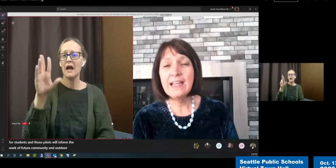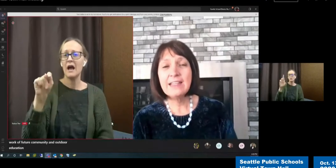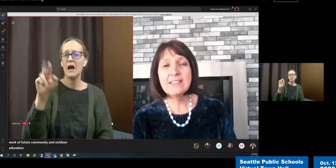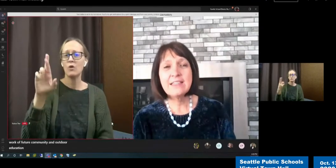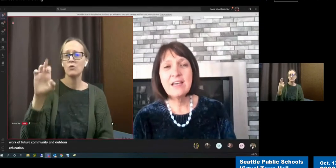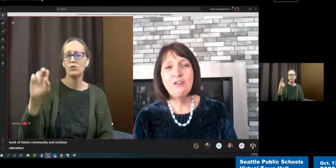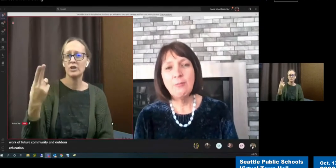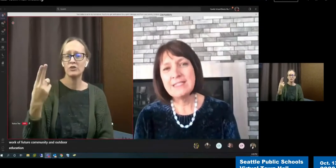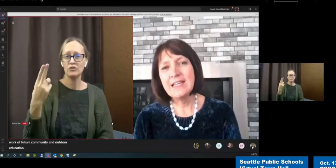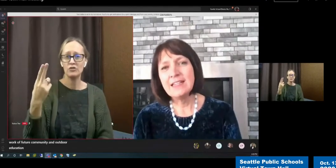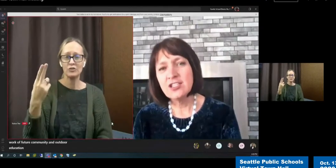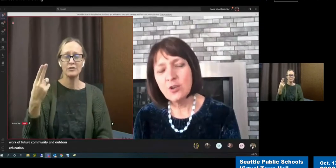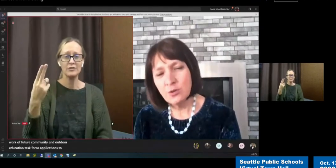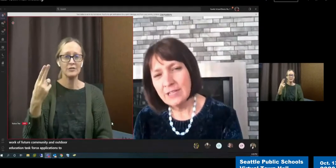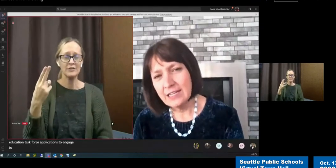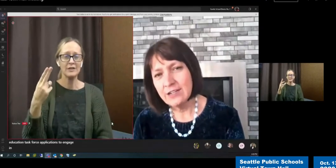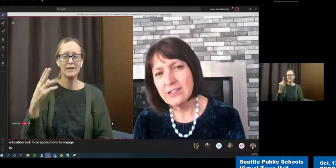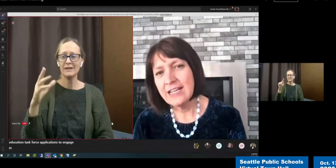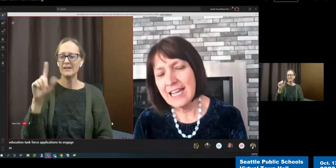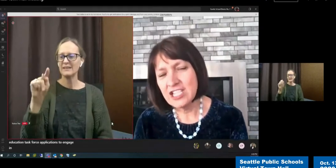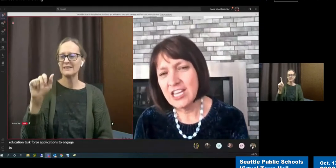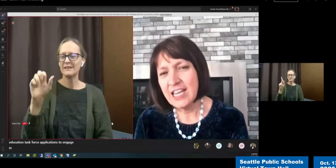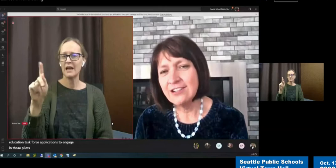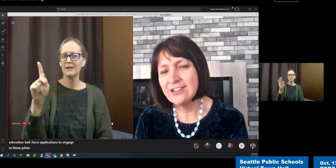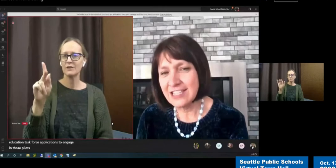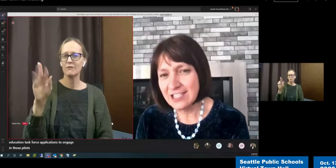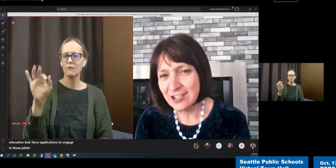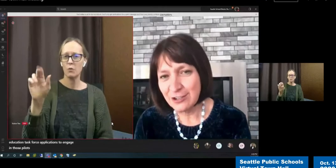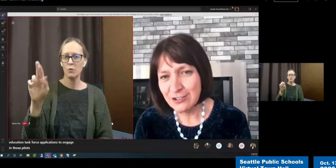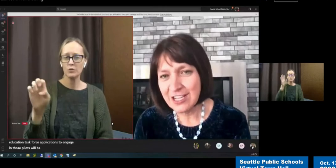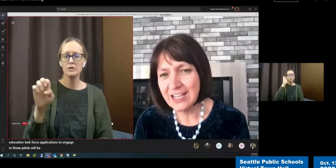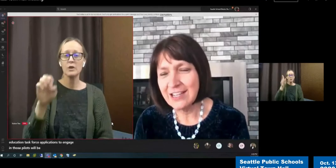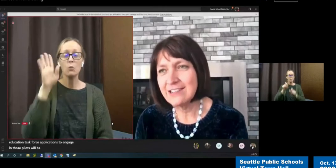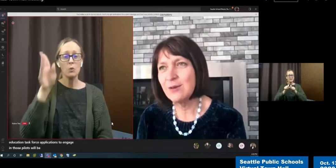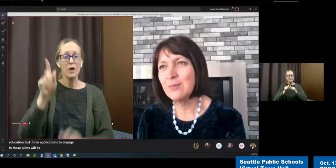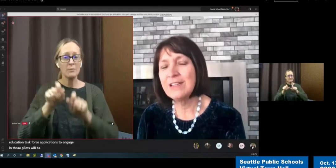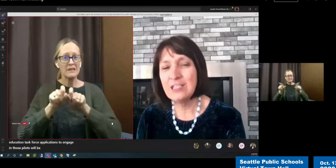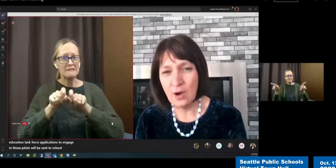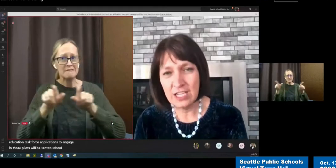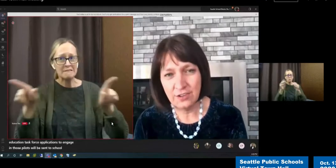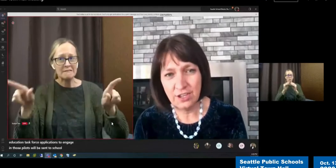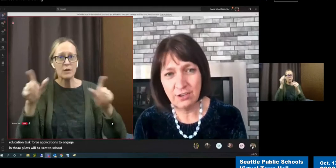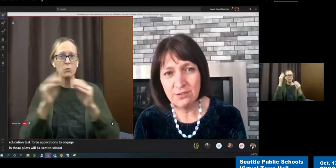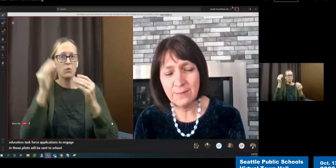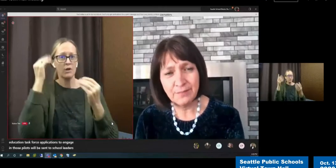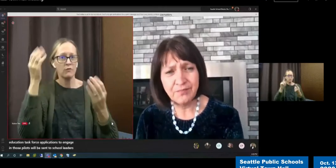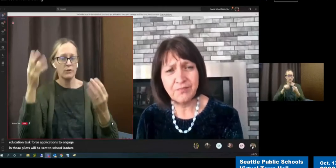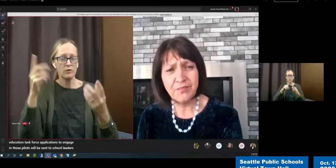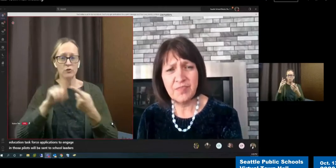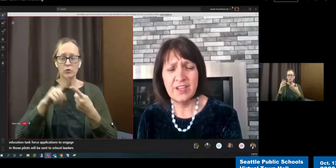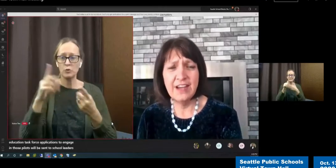pilots will be sent to school leaders and educators this Thursday. So please watch for those.